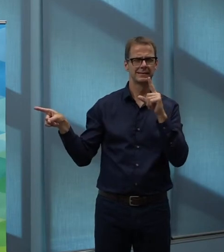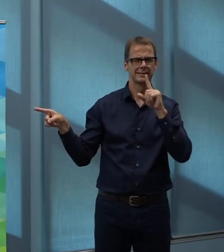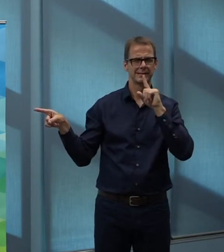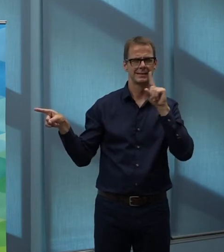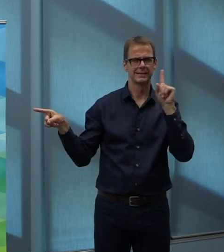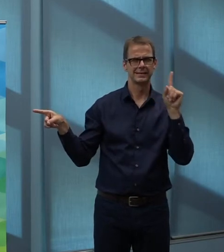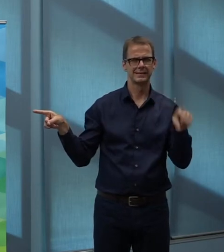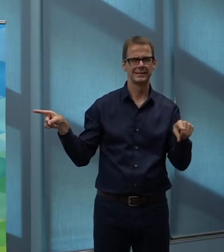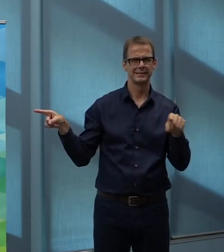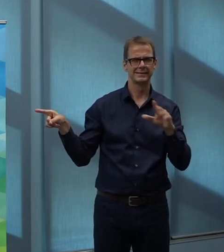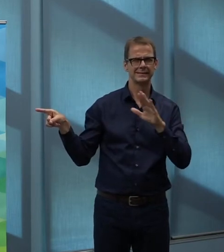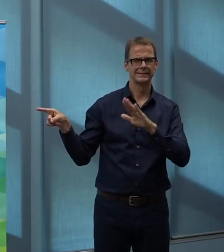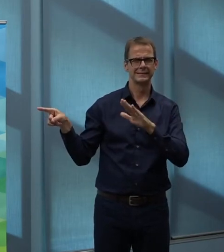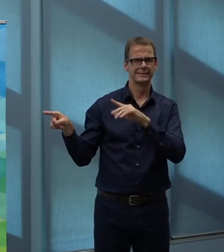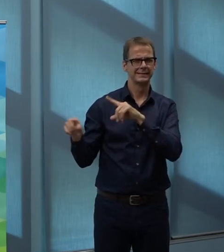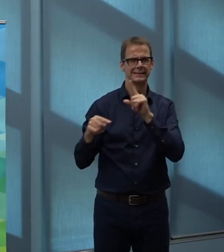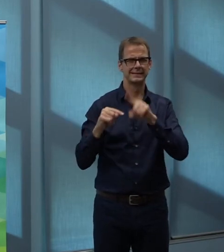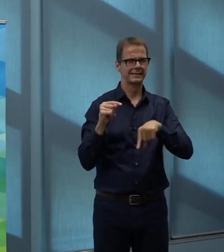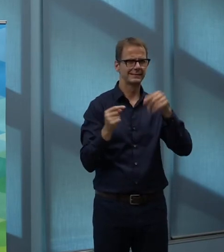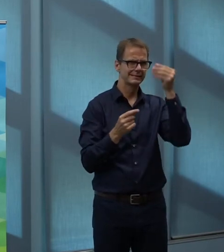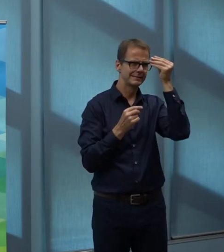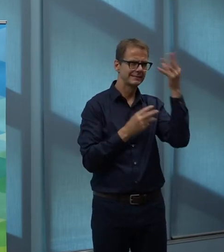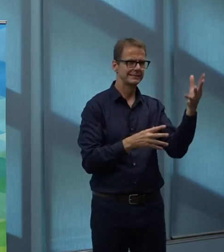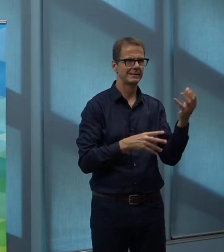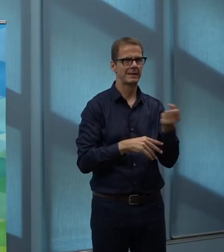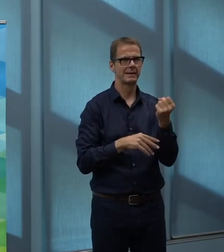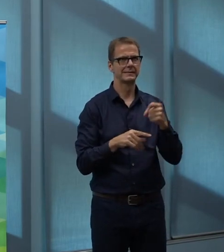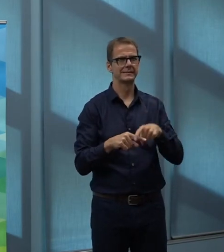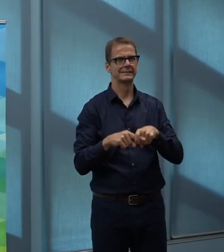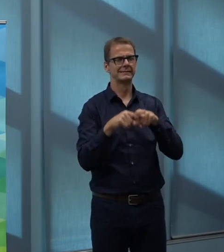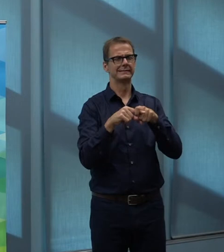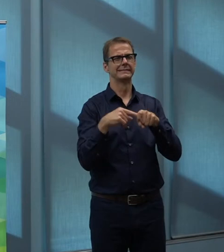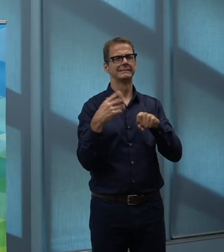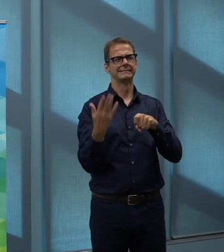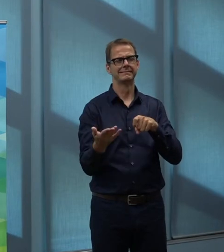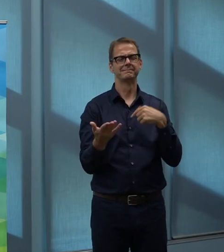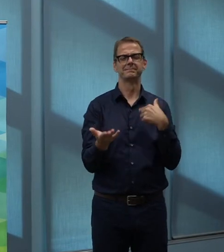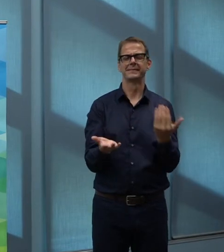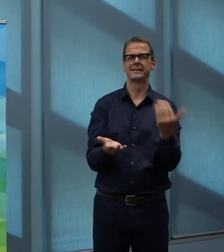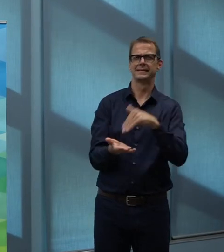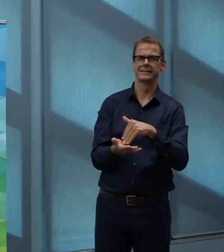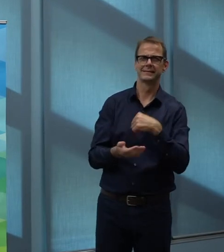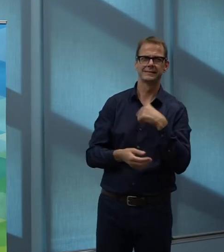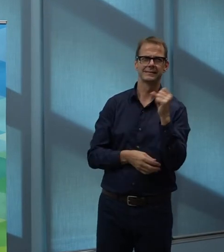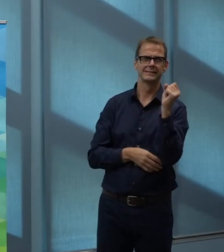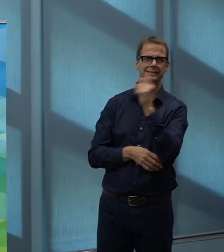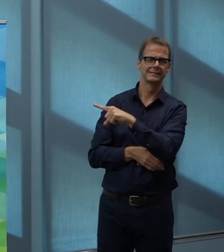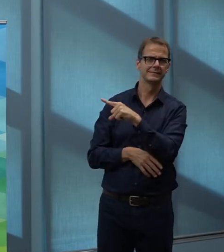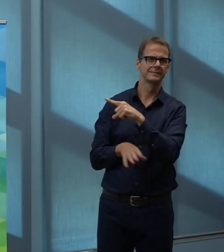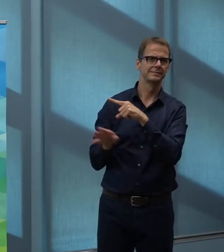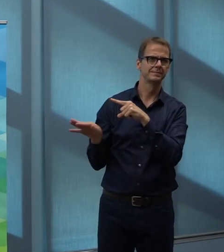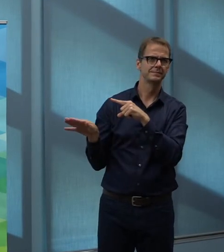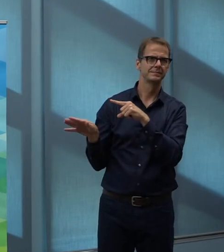Streaming this conference, so I'm not really sure how to